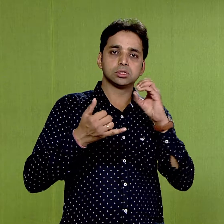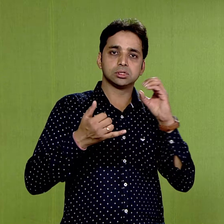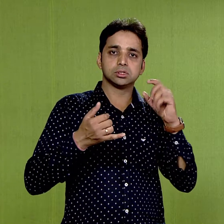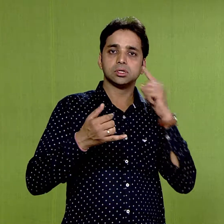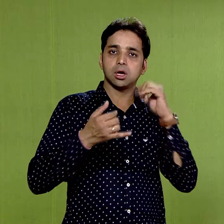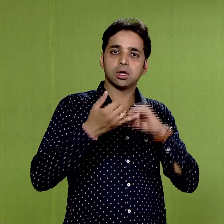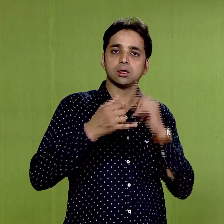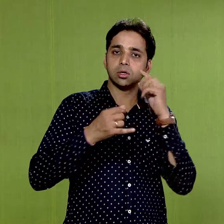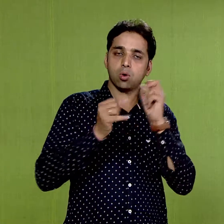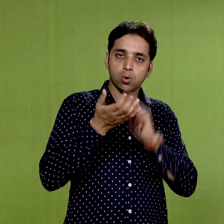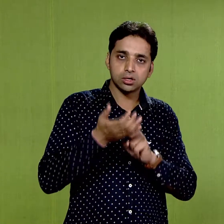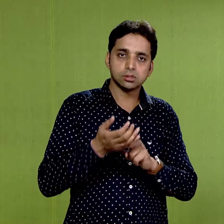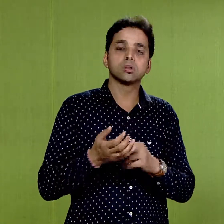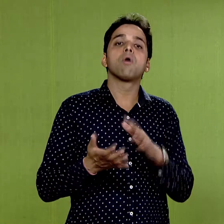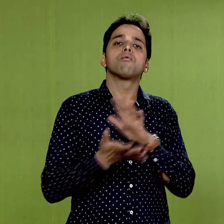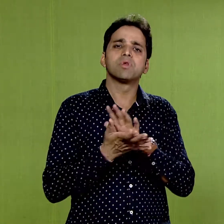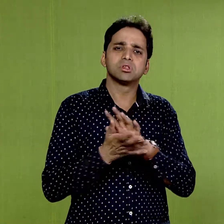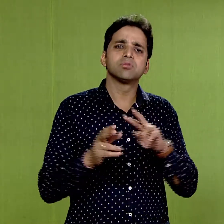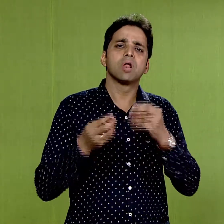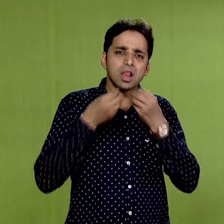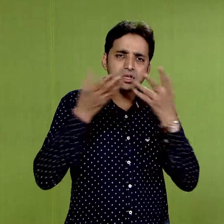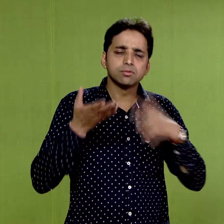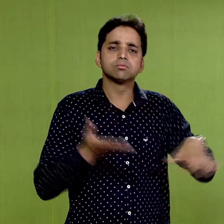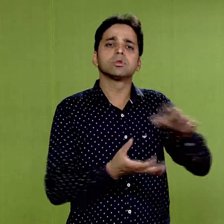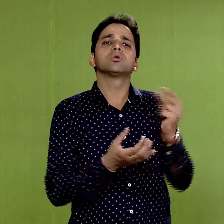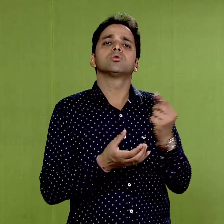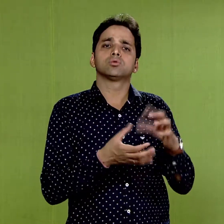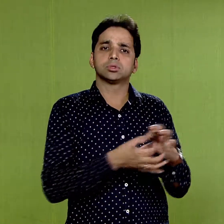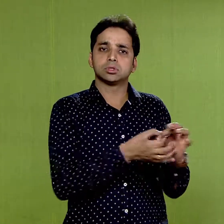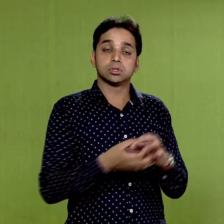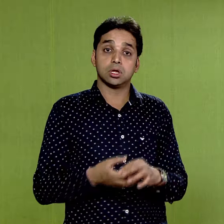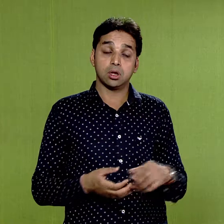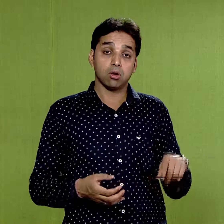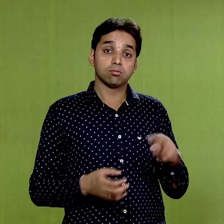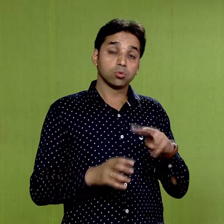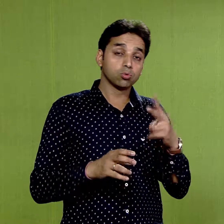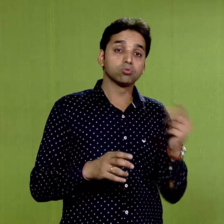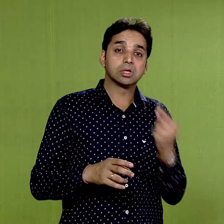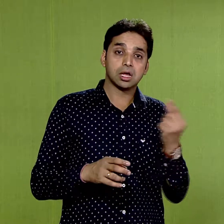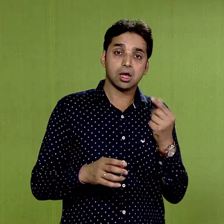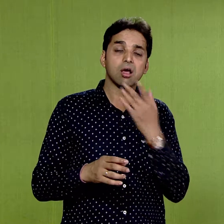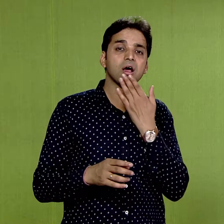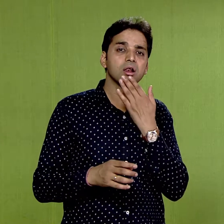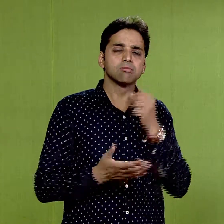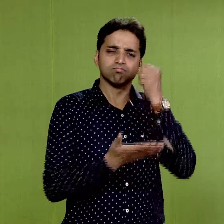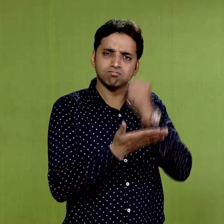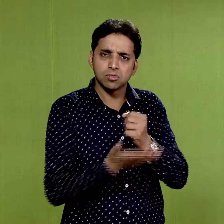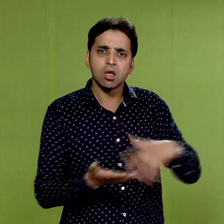Uses of colors were decided by the theme and local